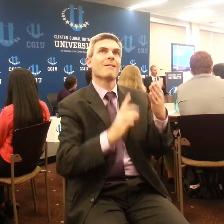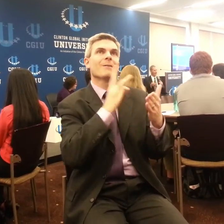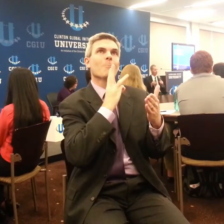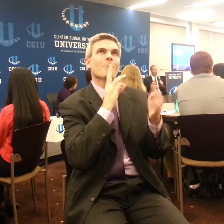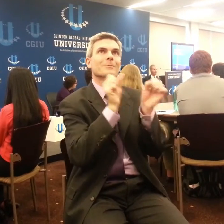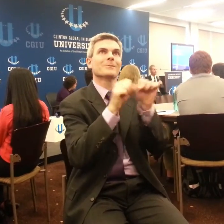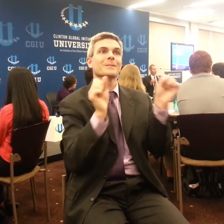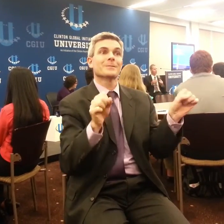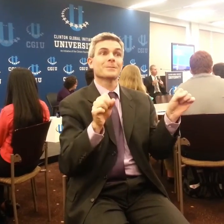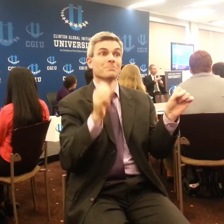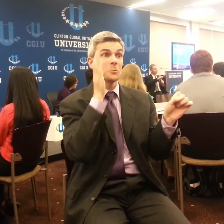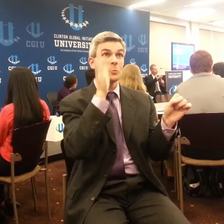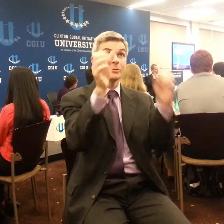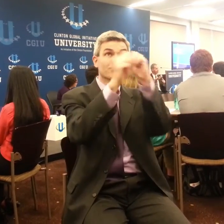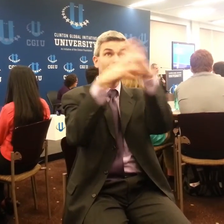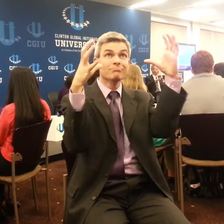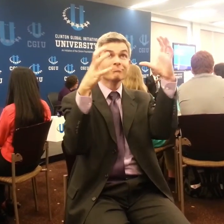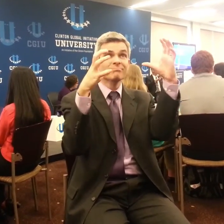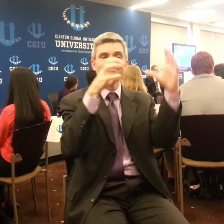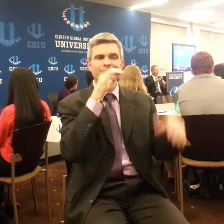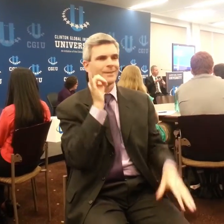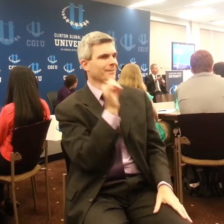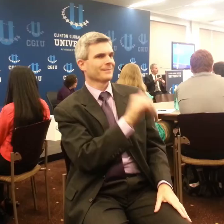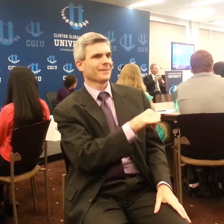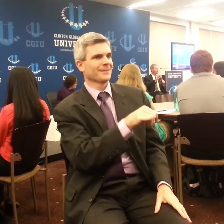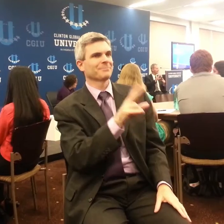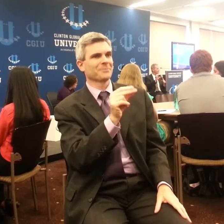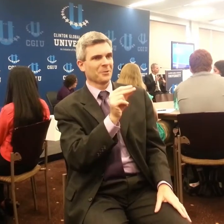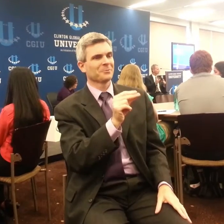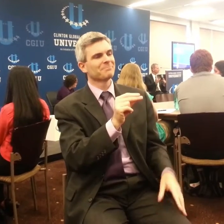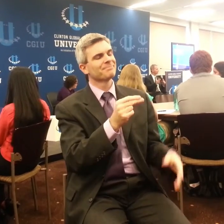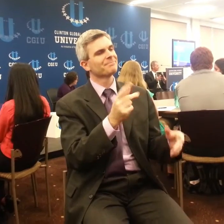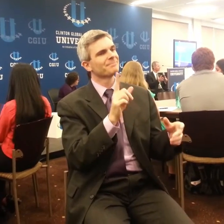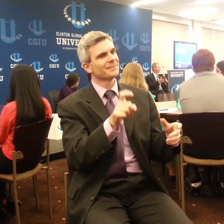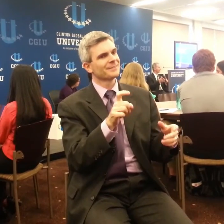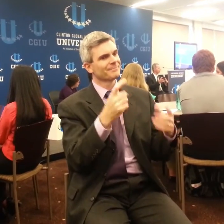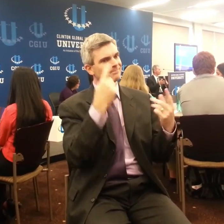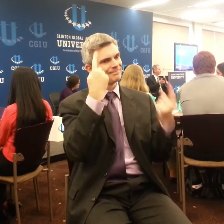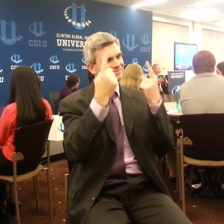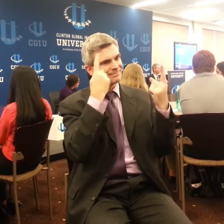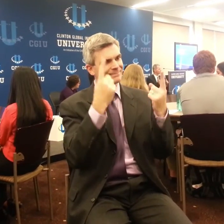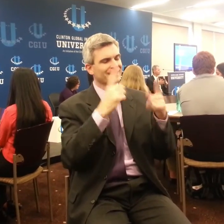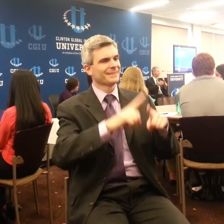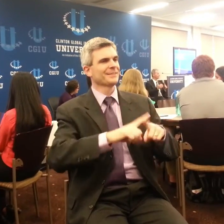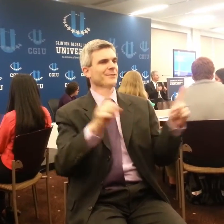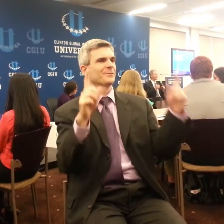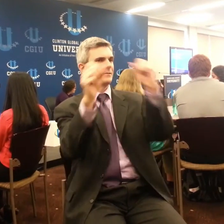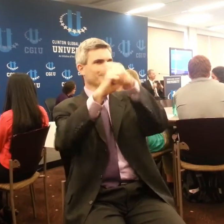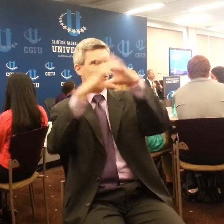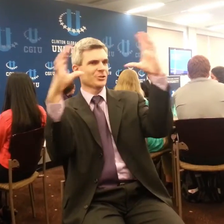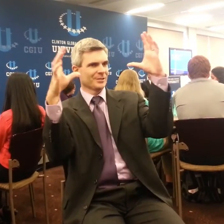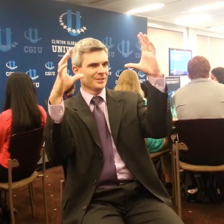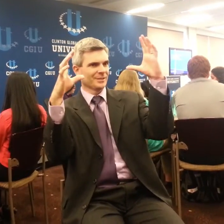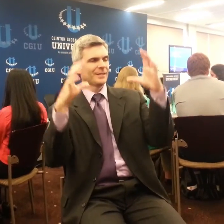now. So the question for students like you becomes, what is an alternative vision for the future? And how might something like